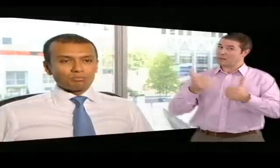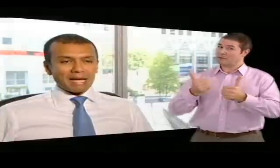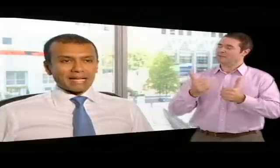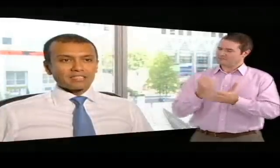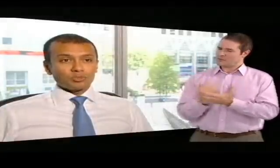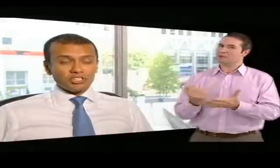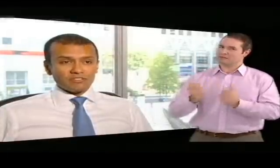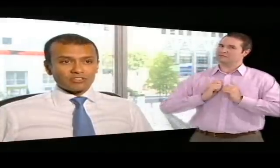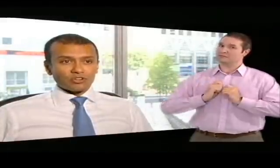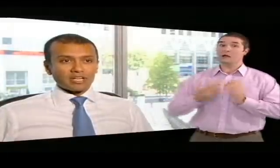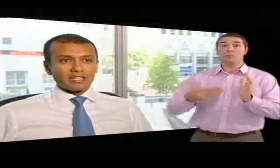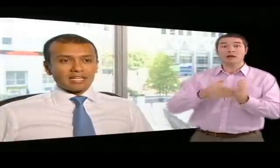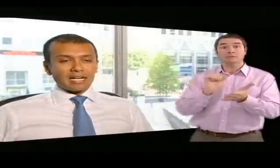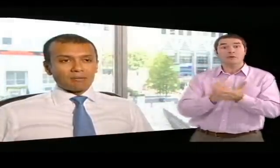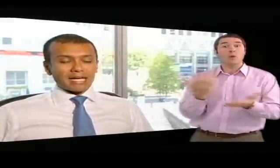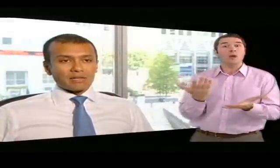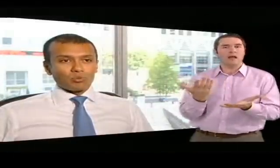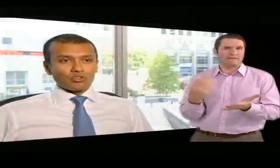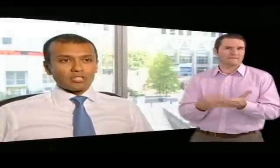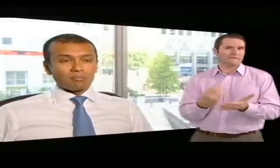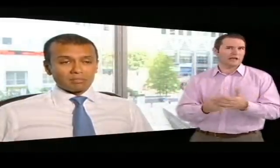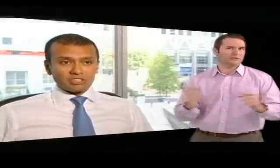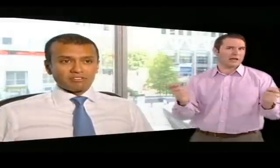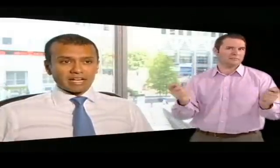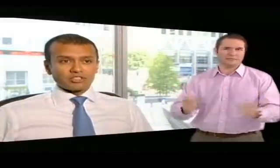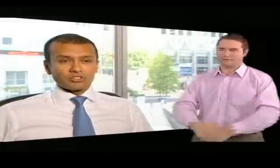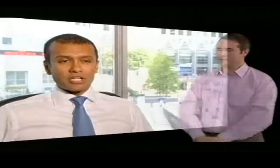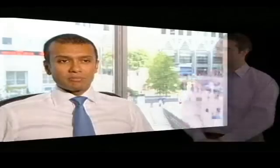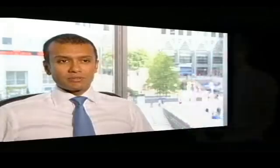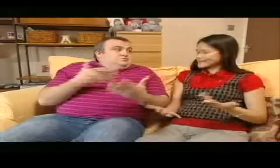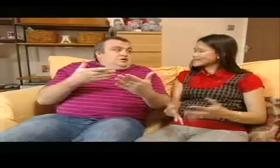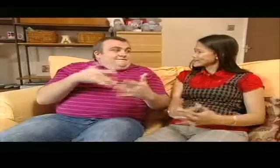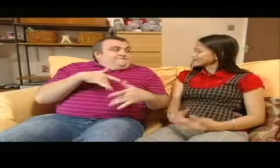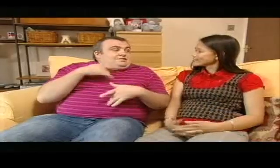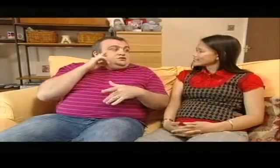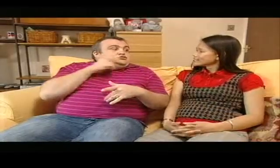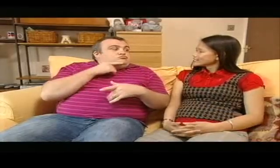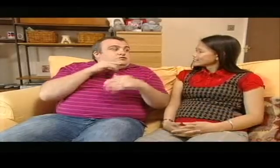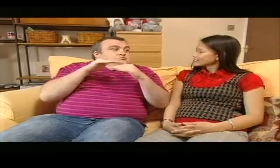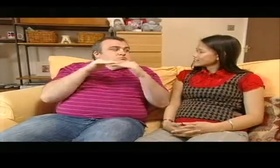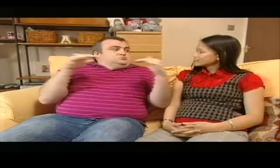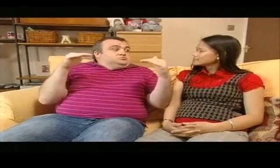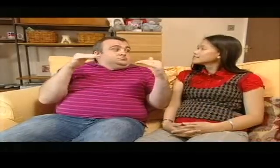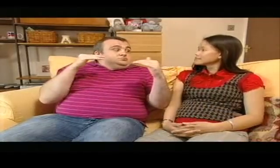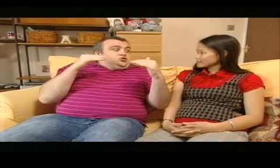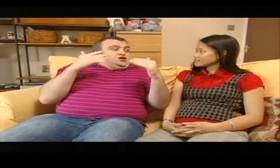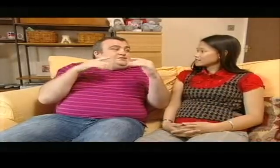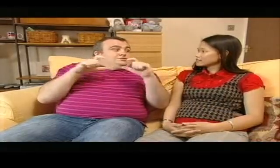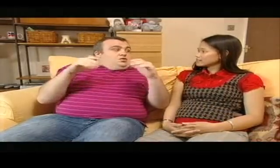bank to achieve this honour, and it was published in the Financial Times. Do you think that you're treated as an equal to hearing